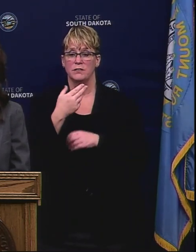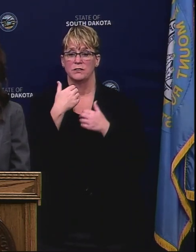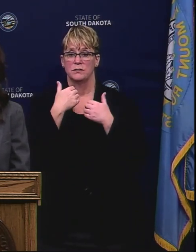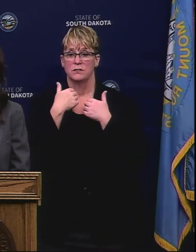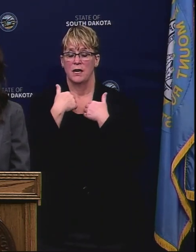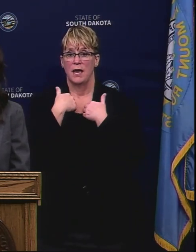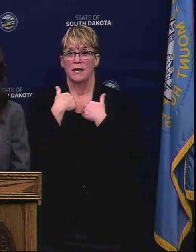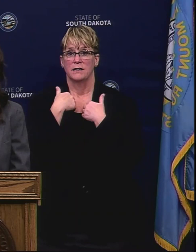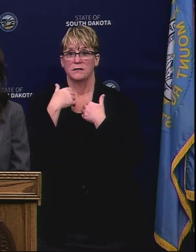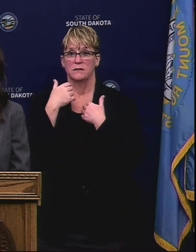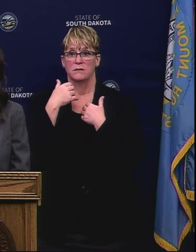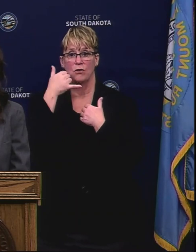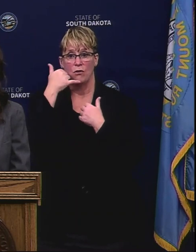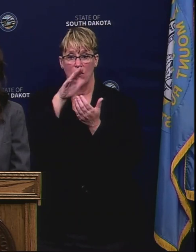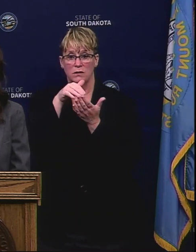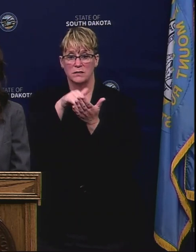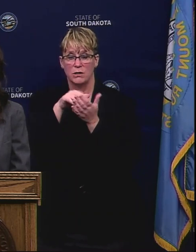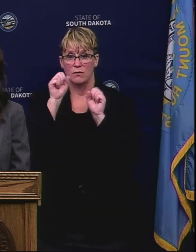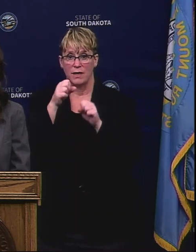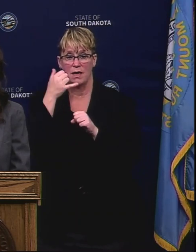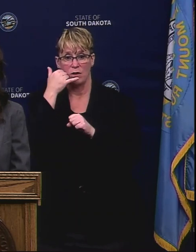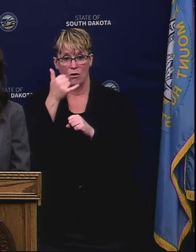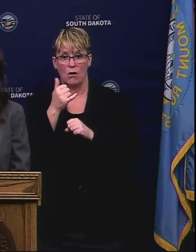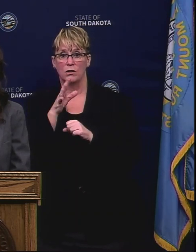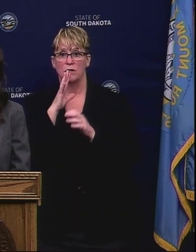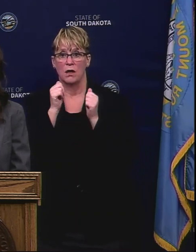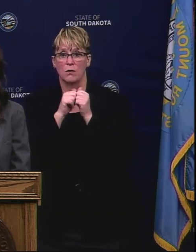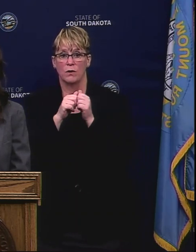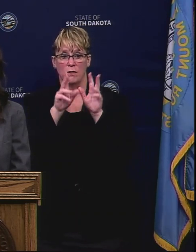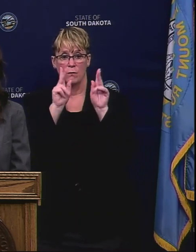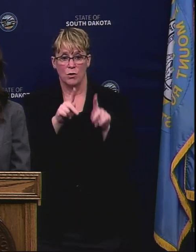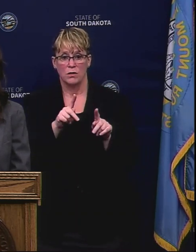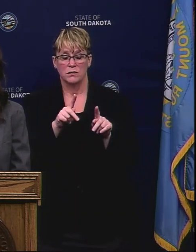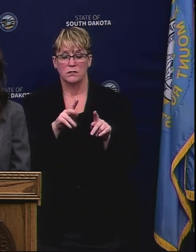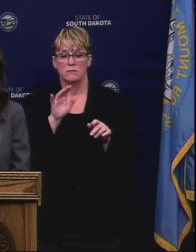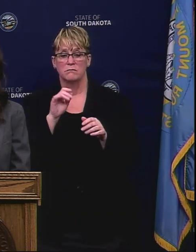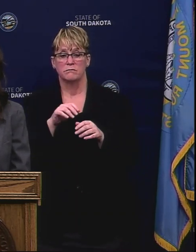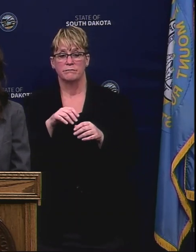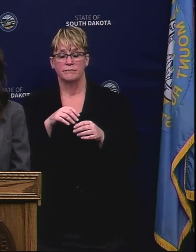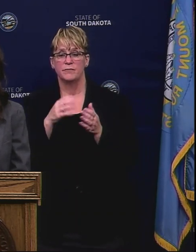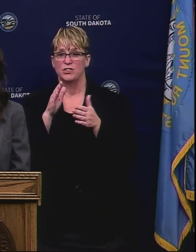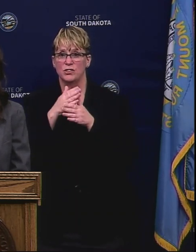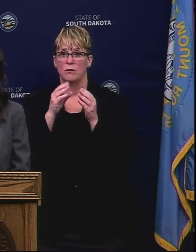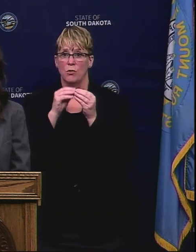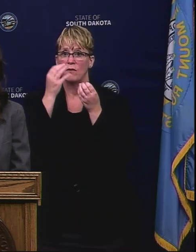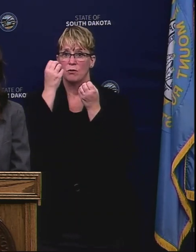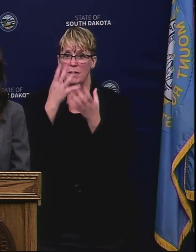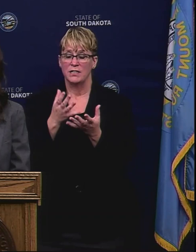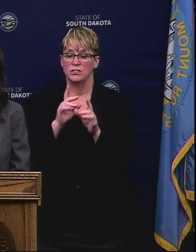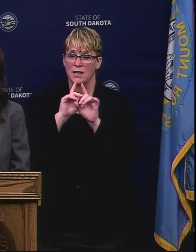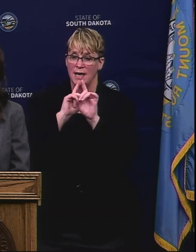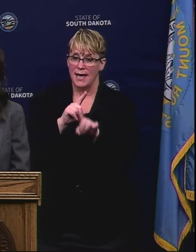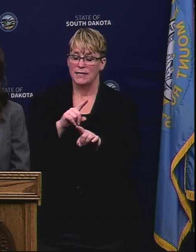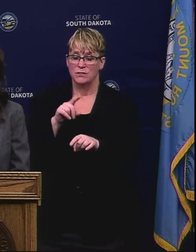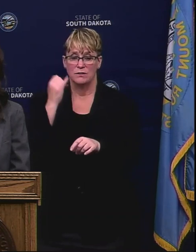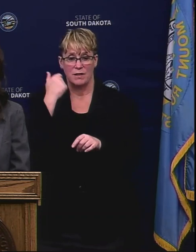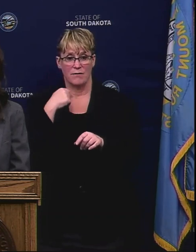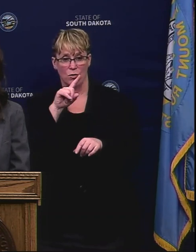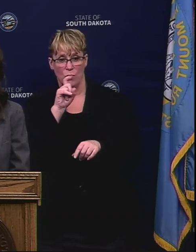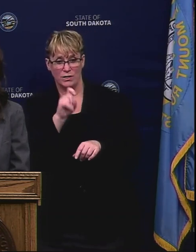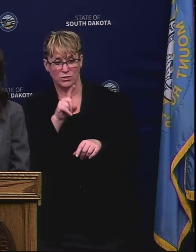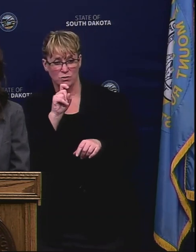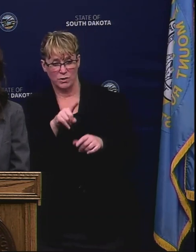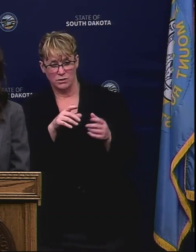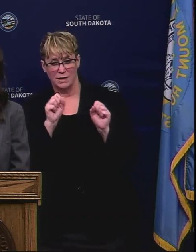So if people do have concerns, they can certainly reach out and speak to an individual that will give them specific answers. And if they have